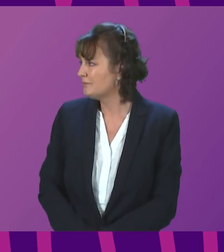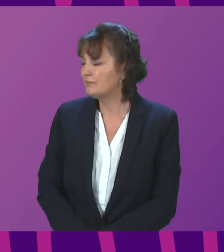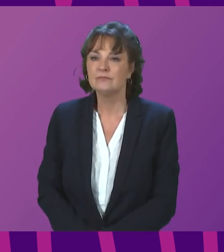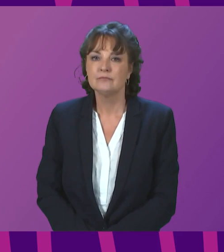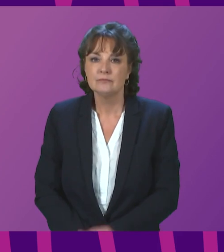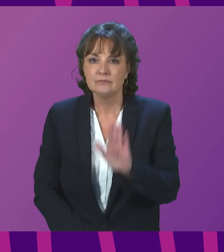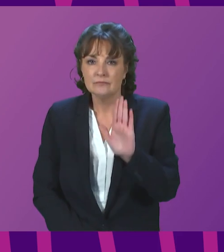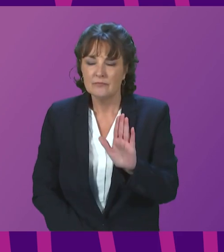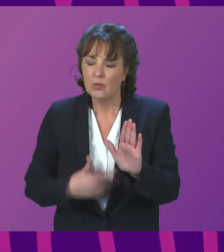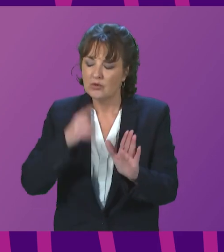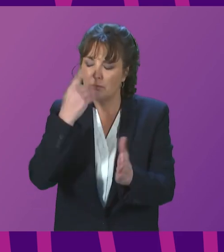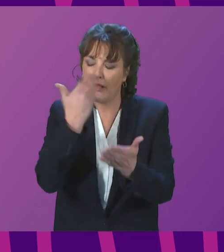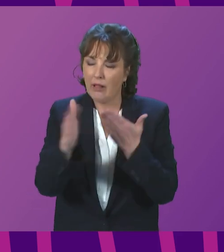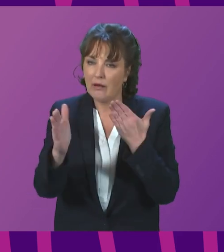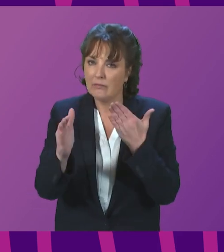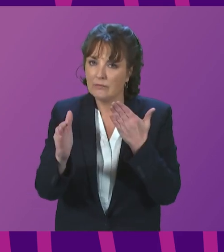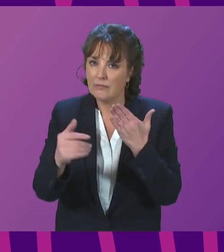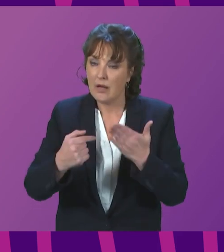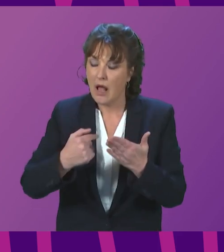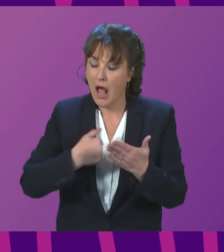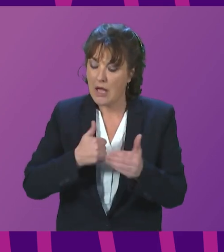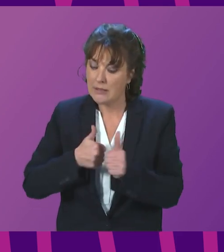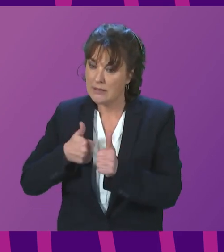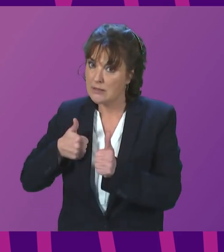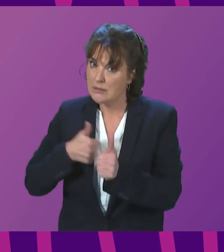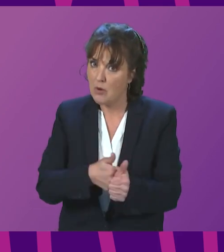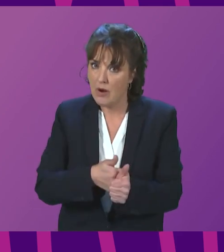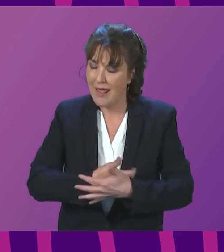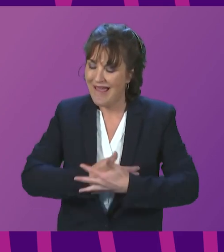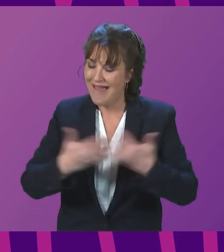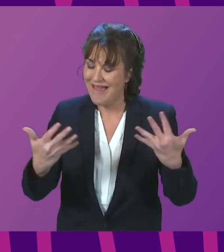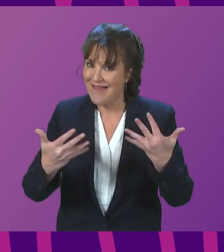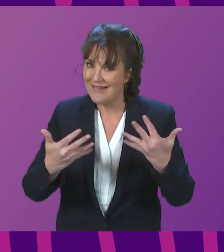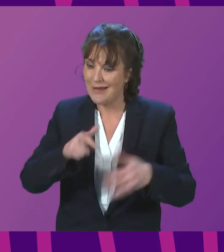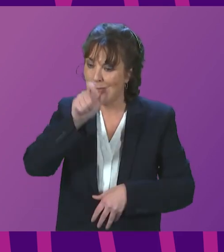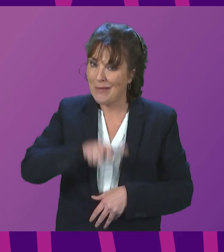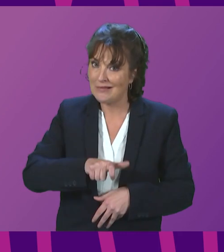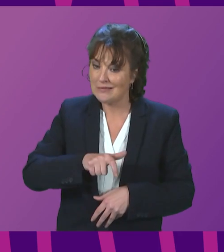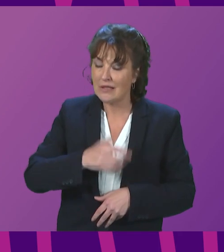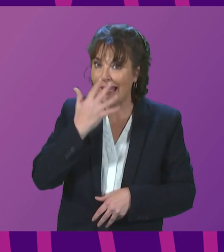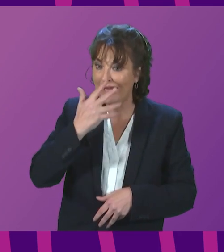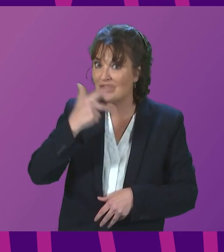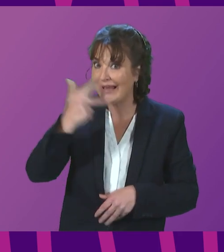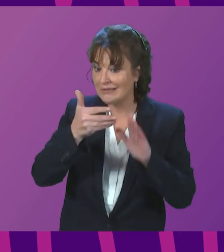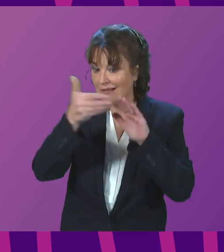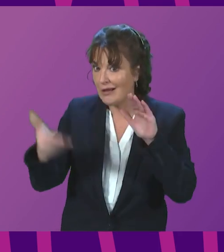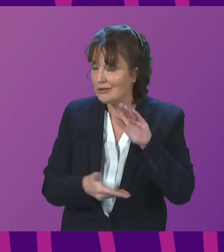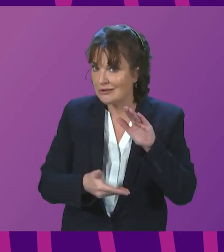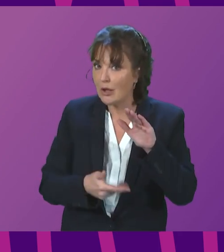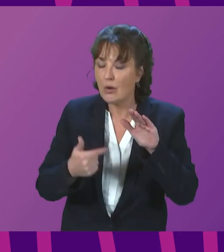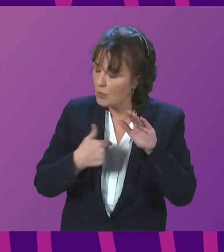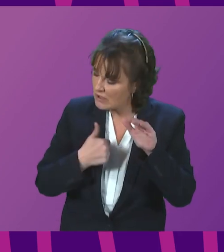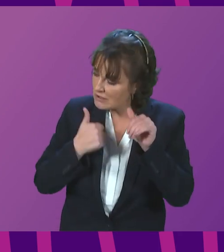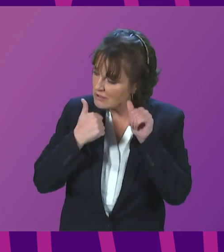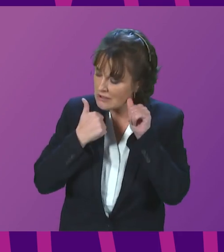we fully support a presumption against any people under the age of 18 being dealt with through the criminal justice